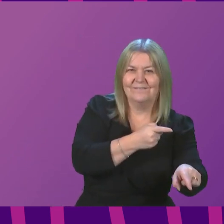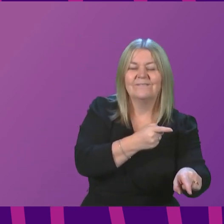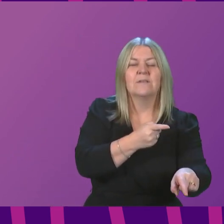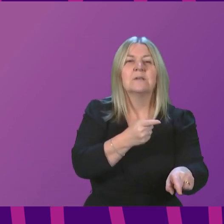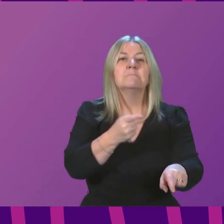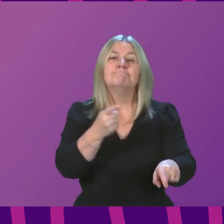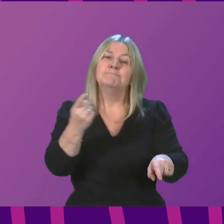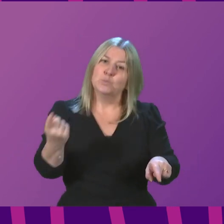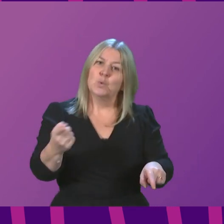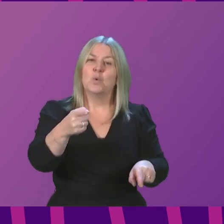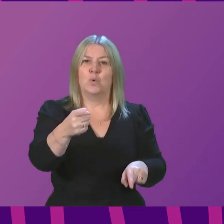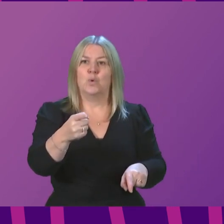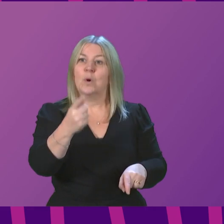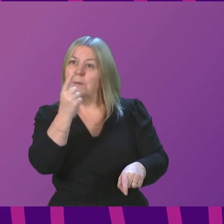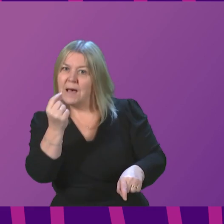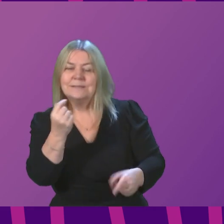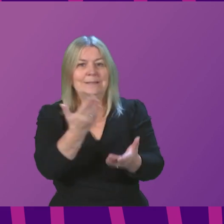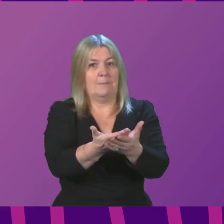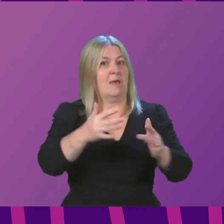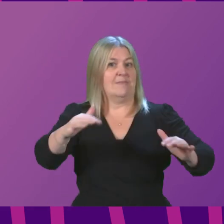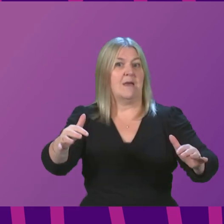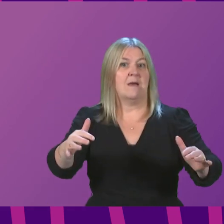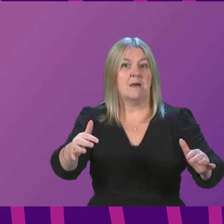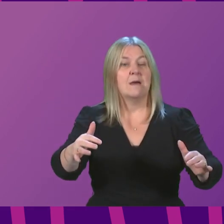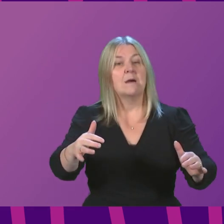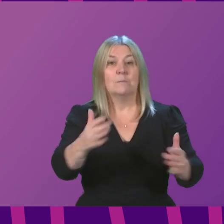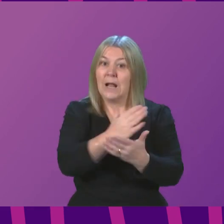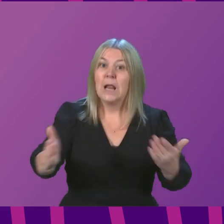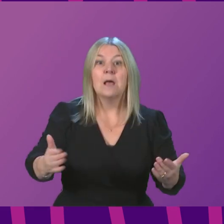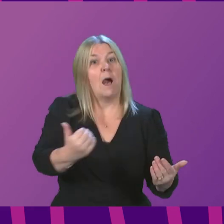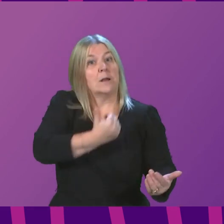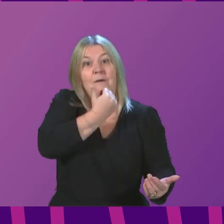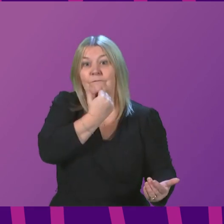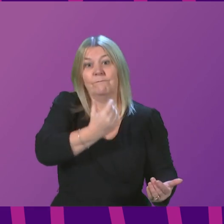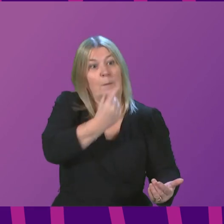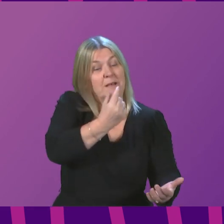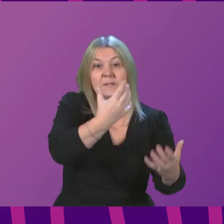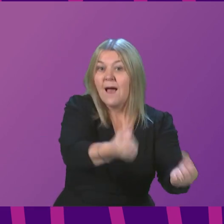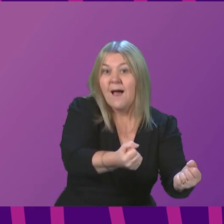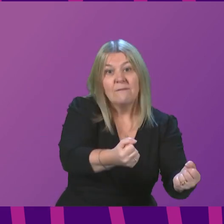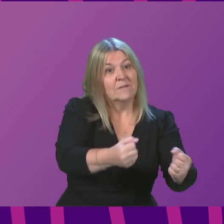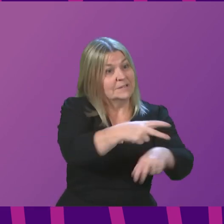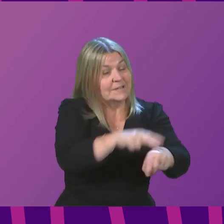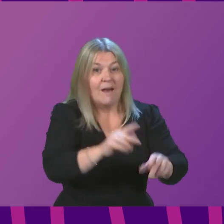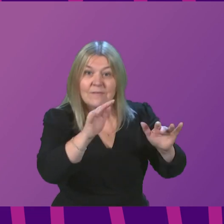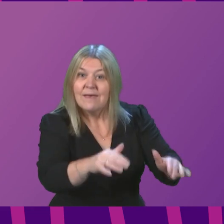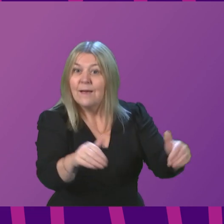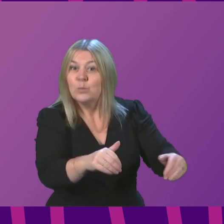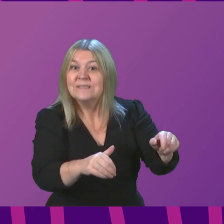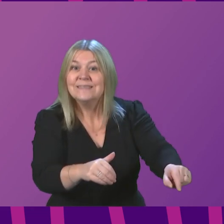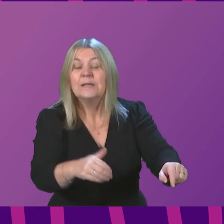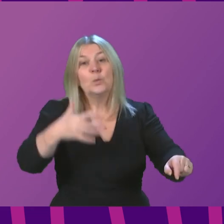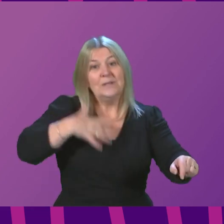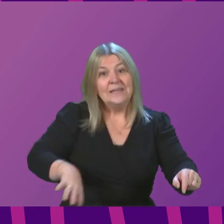and demand. Let me make very clear, we definitely have enough capacity now to meet that target. What we